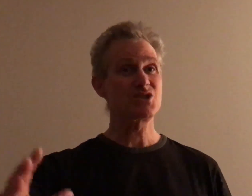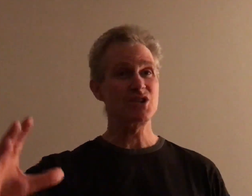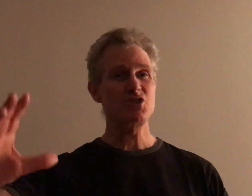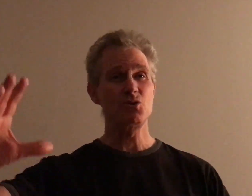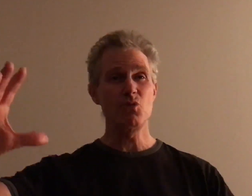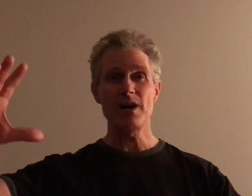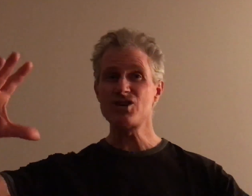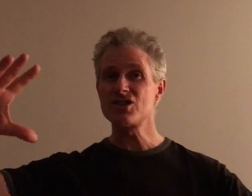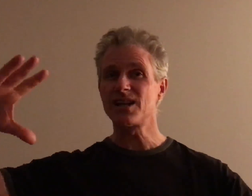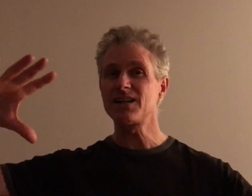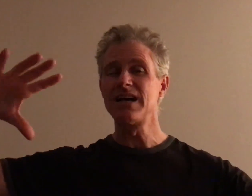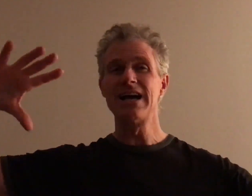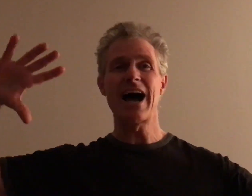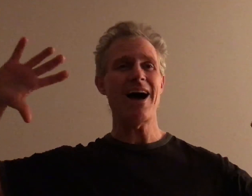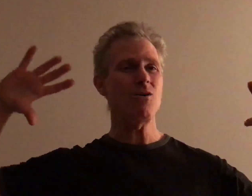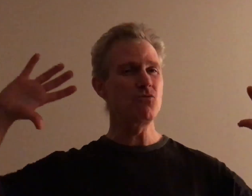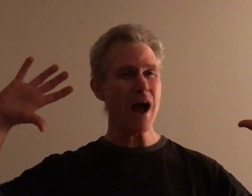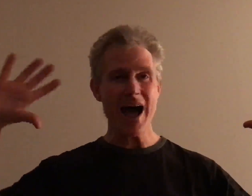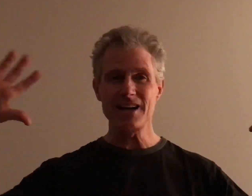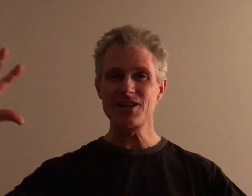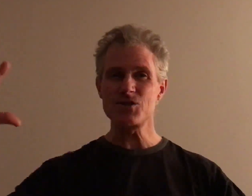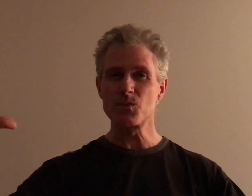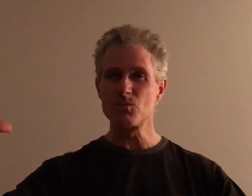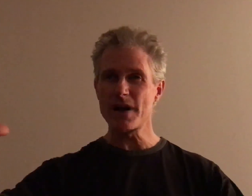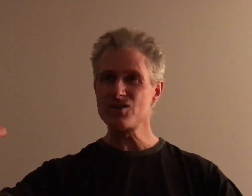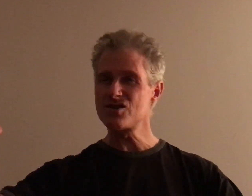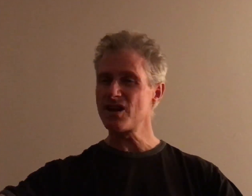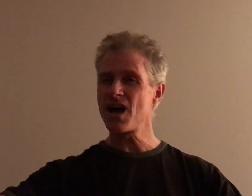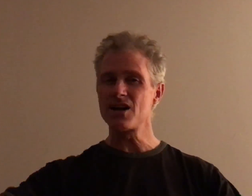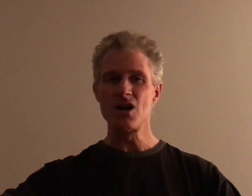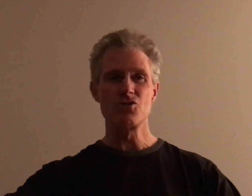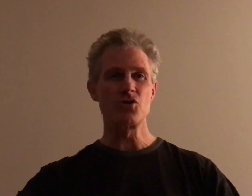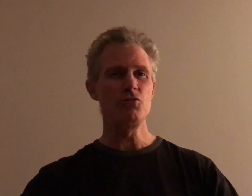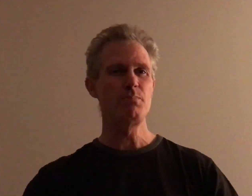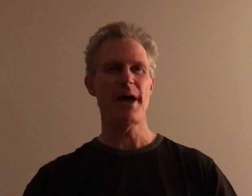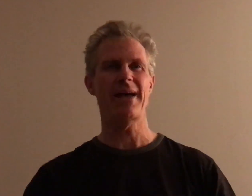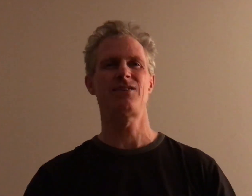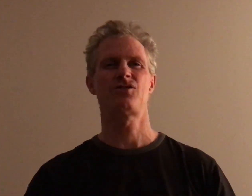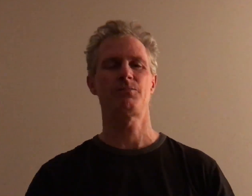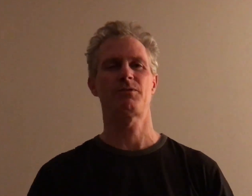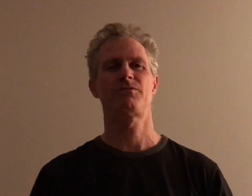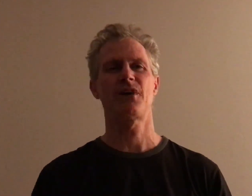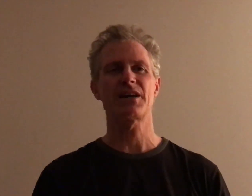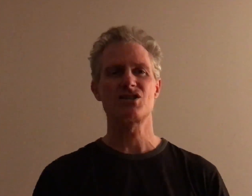situation I'll ride inspiration Through pain to perfection